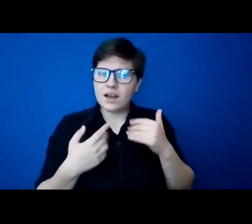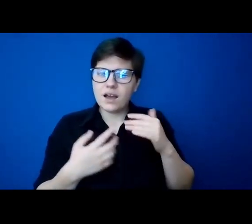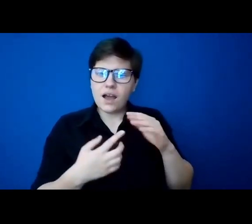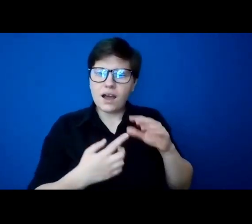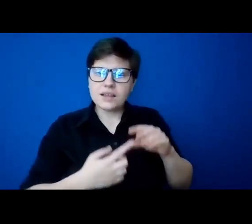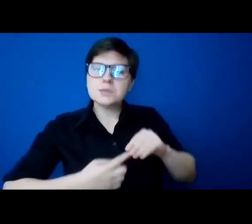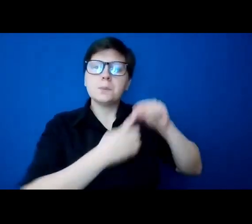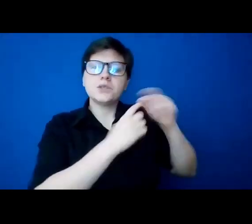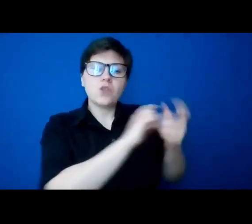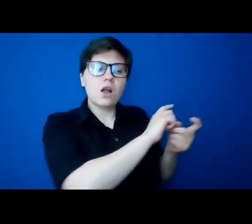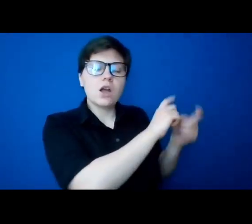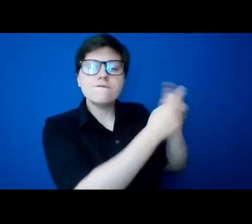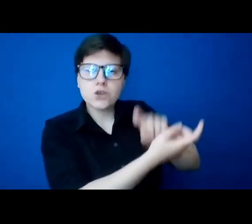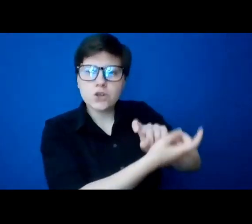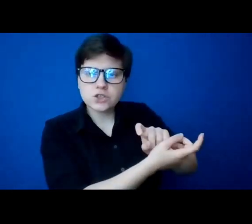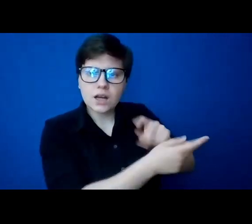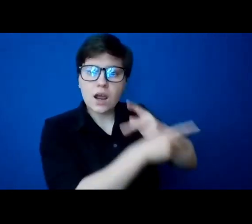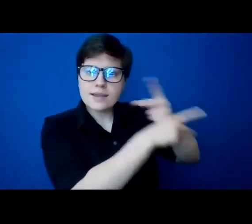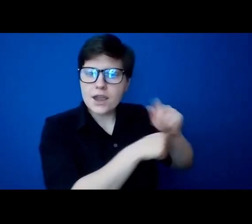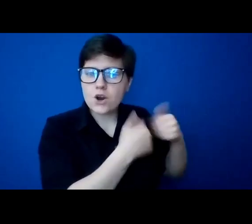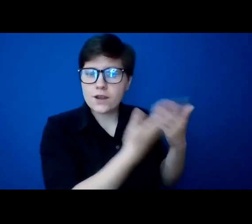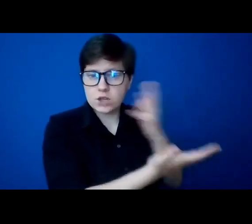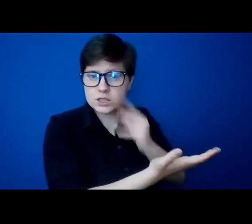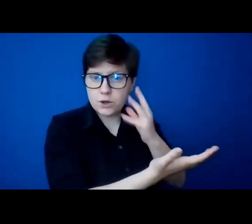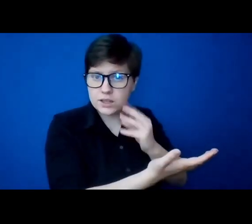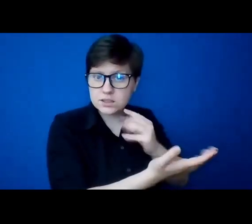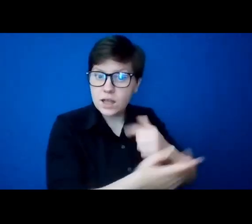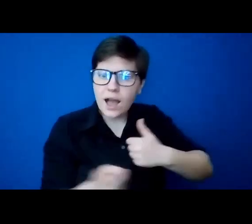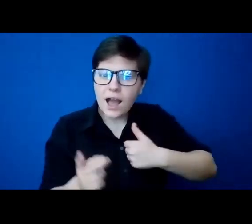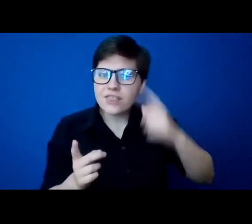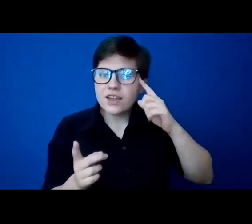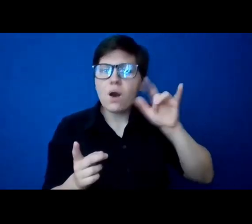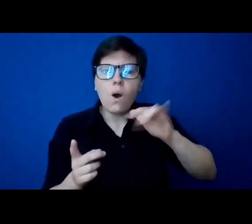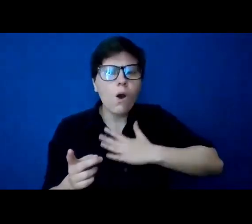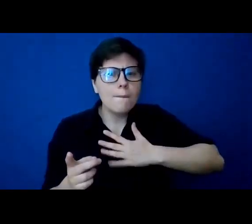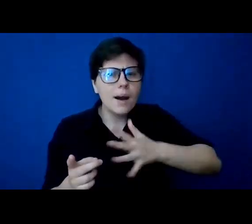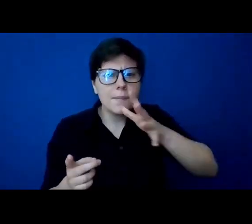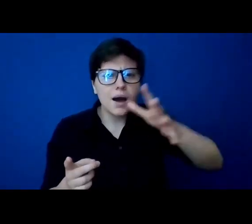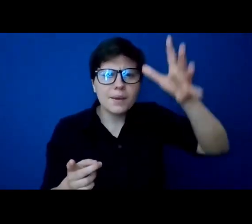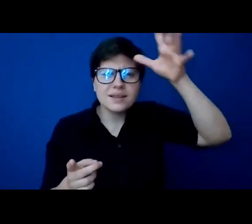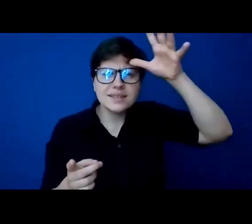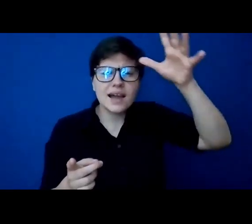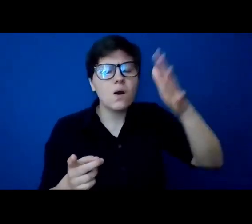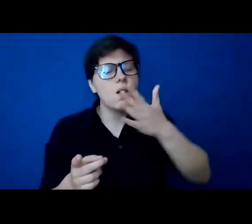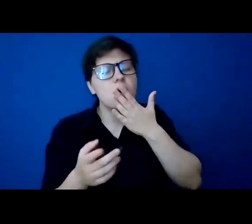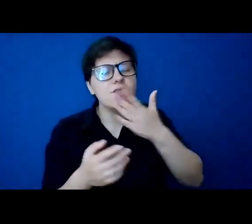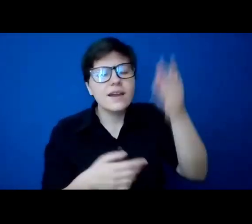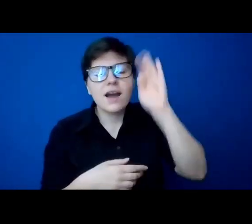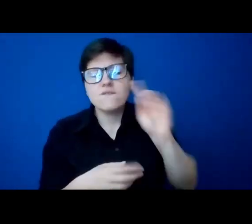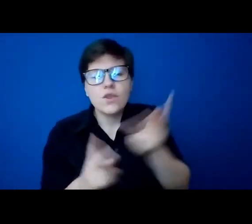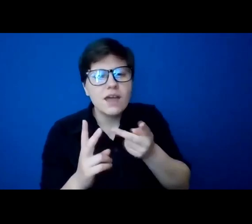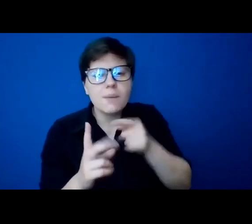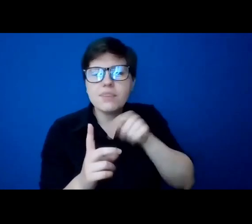experience. I think, thank God for my mom and dad. They were just so heroic and good with my